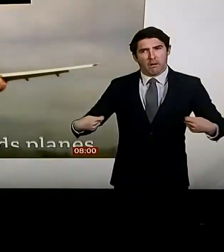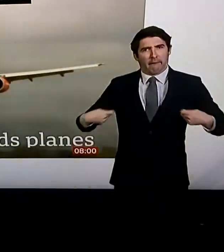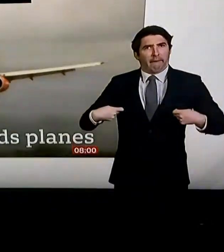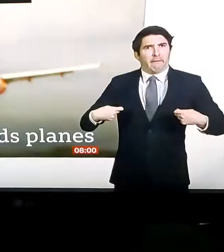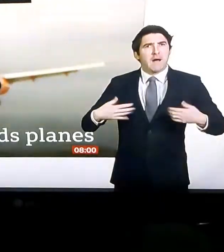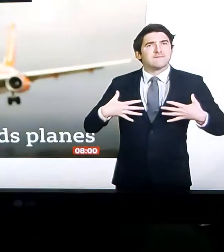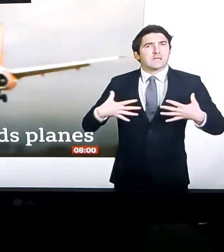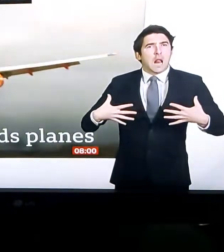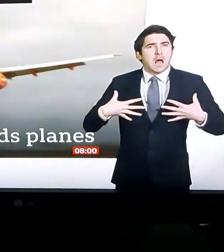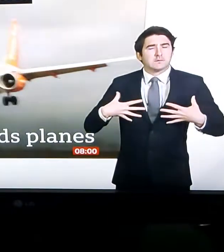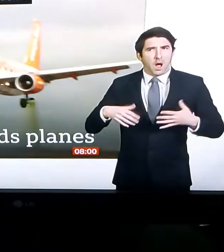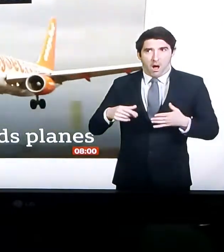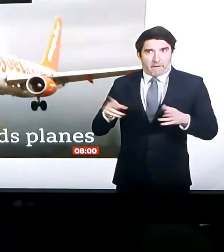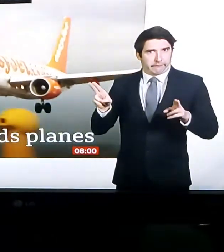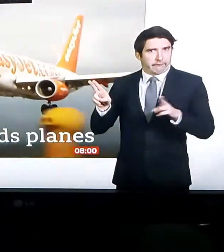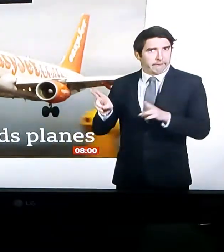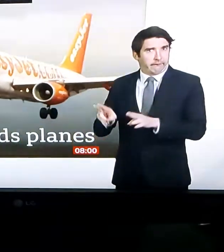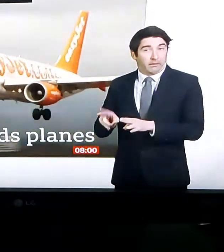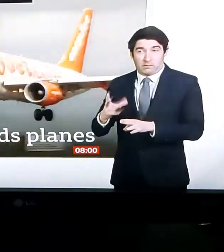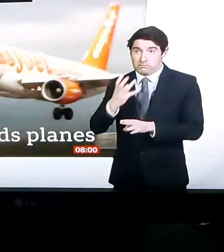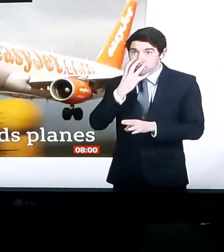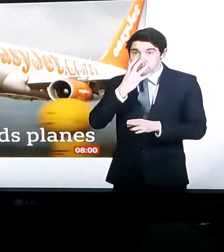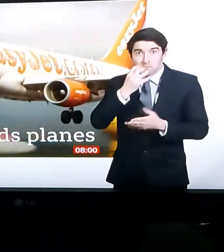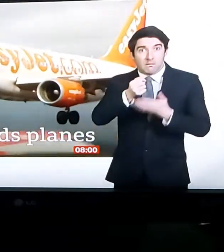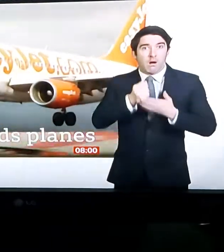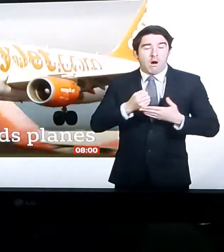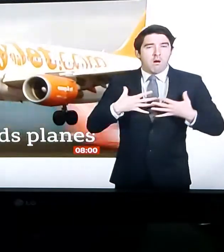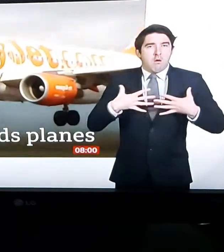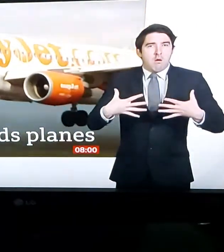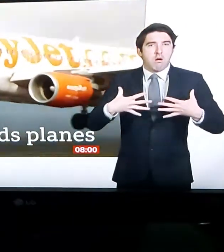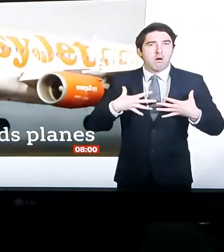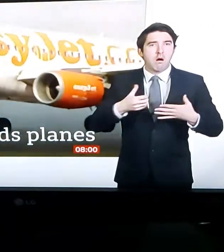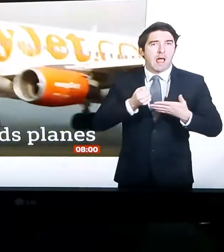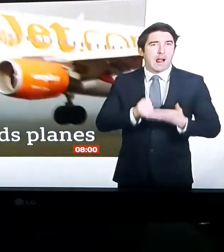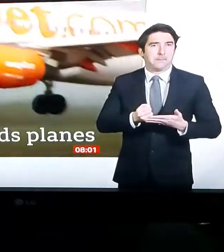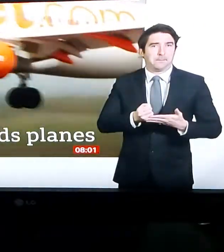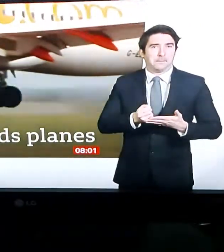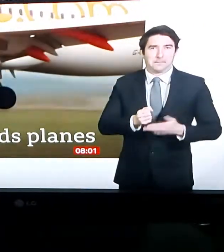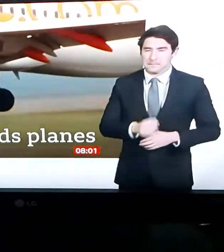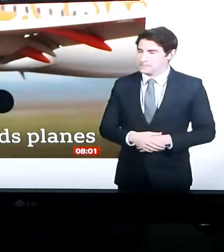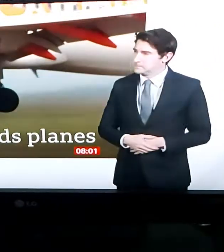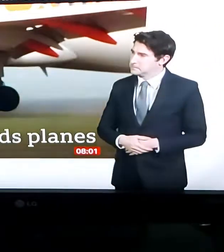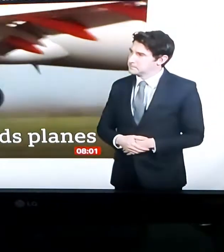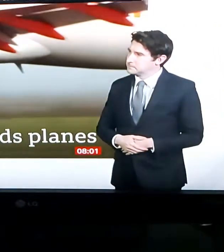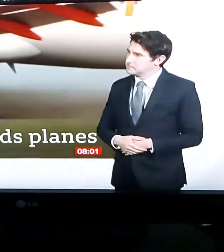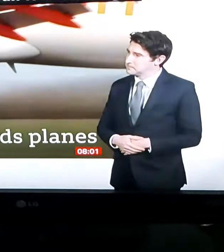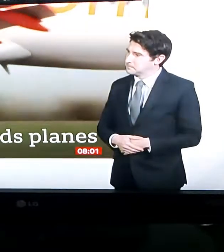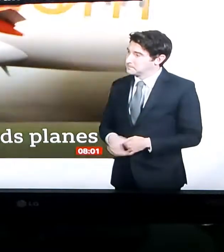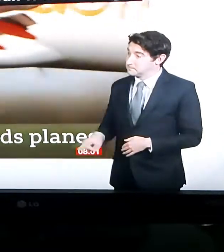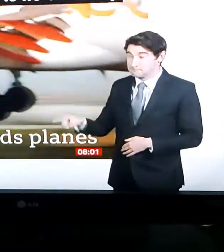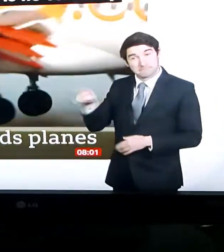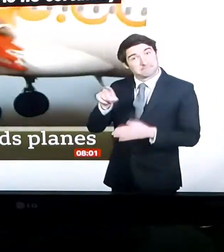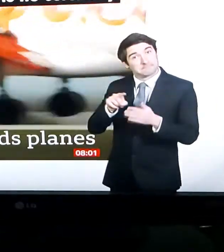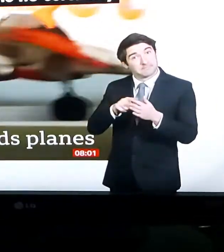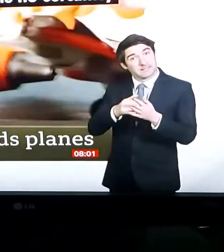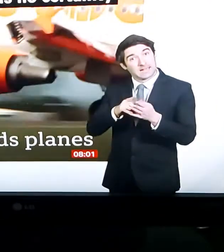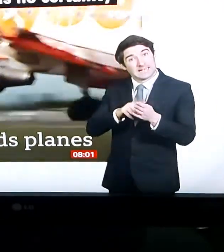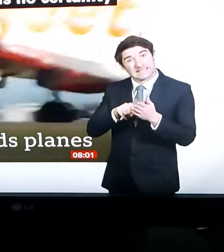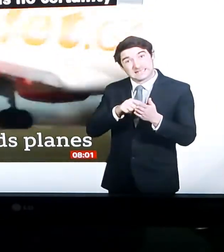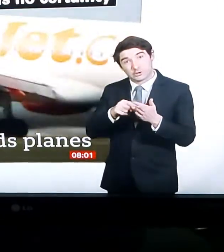of planes. The airline says travel restrictions across Europe mean it's no longer viable to fly any commercial aircraft. They say